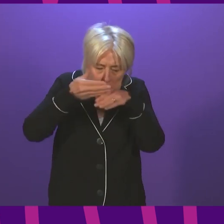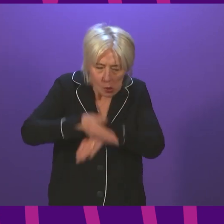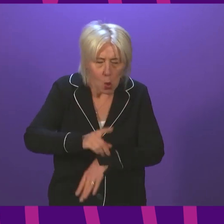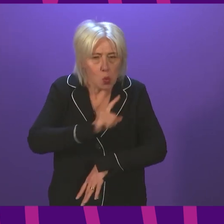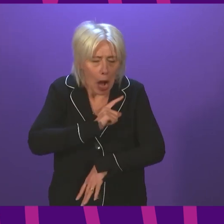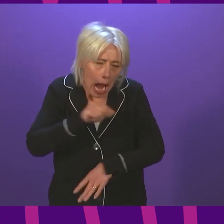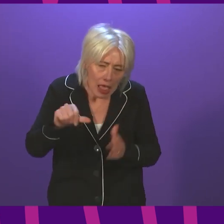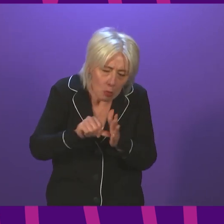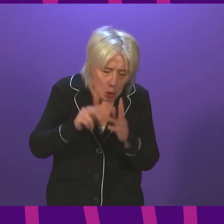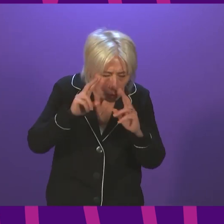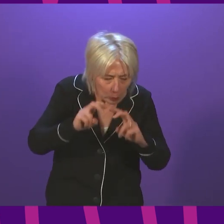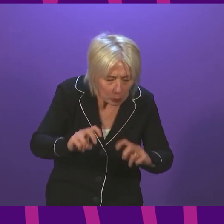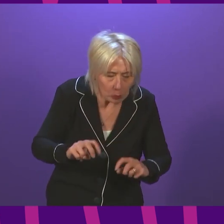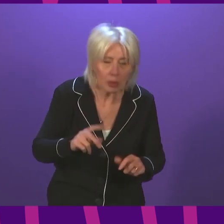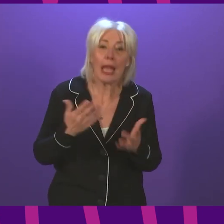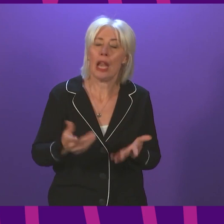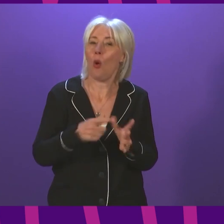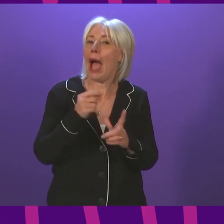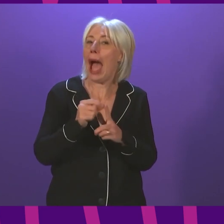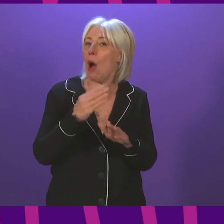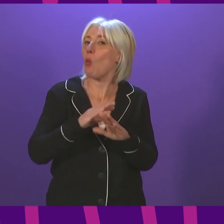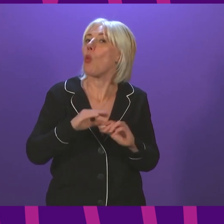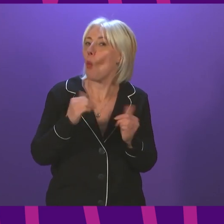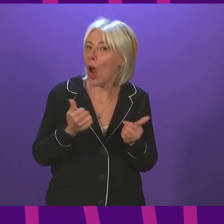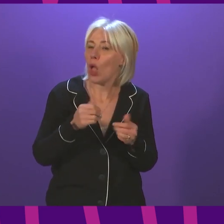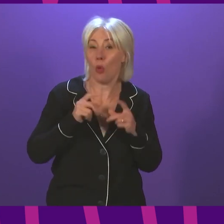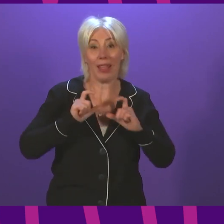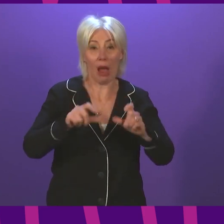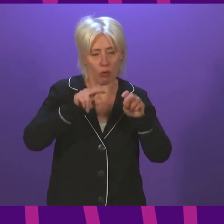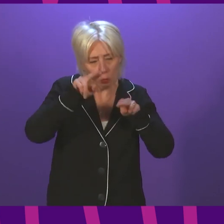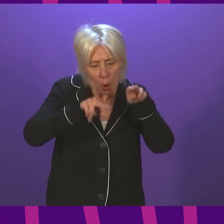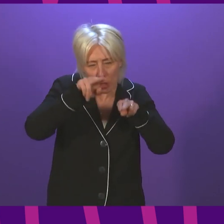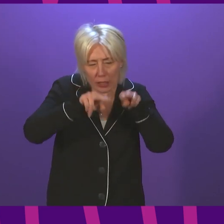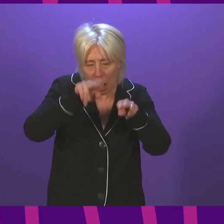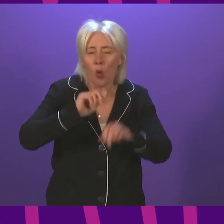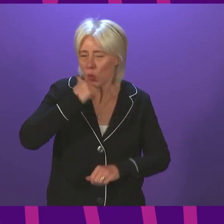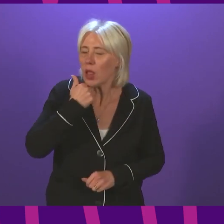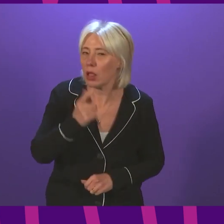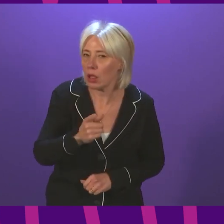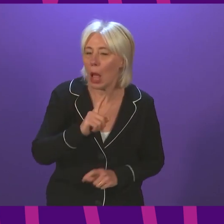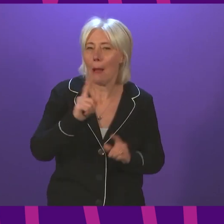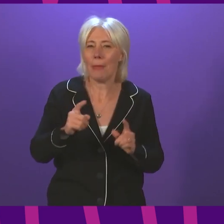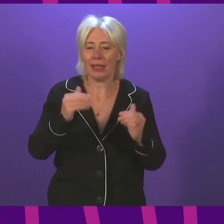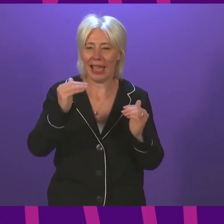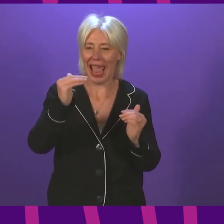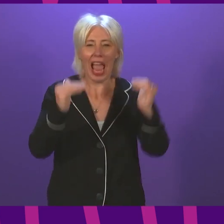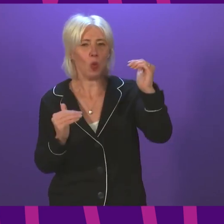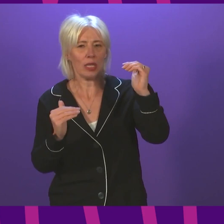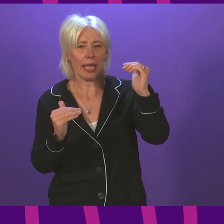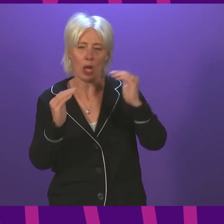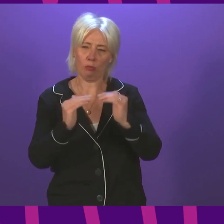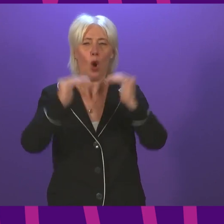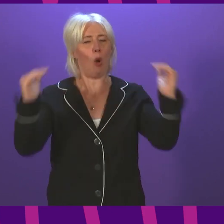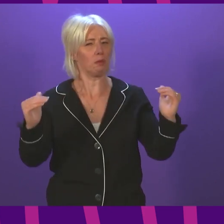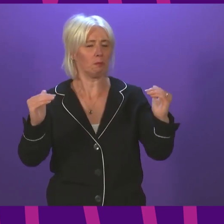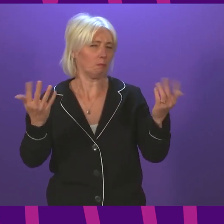initial problems. The app is working well. We will continue to monitor it. But on the issues of equity, and